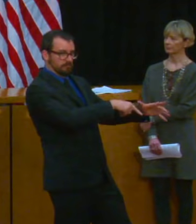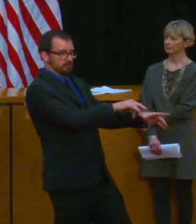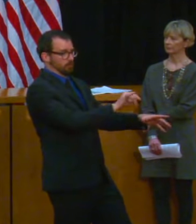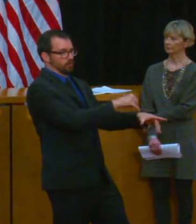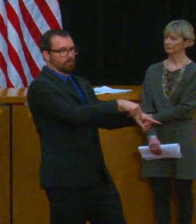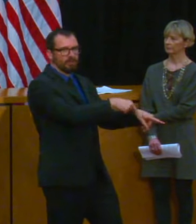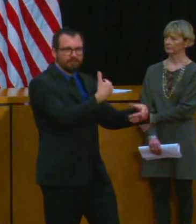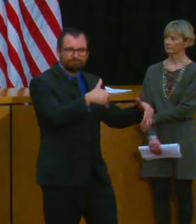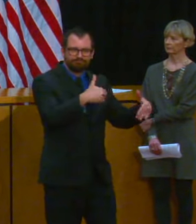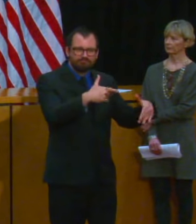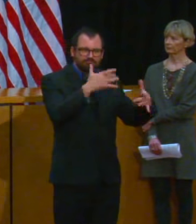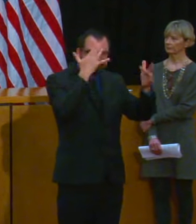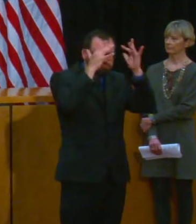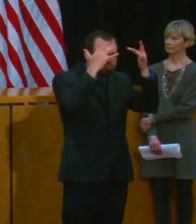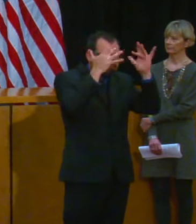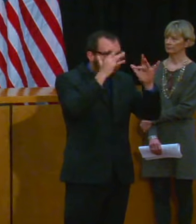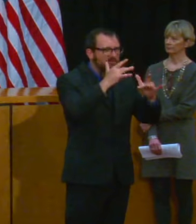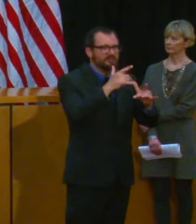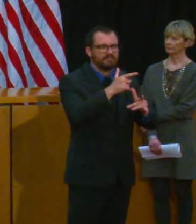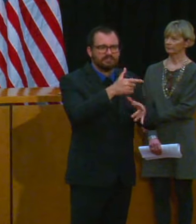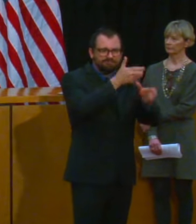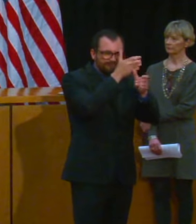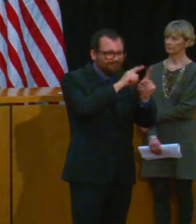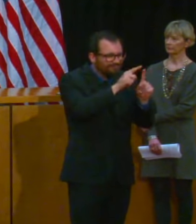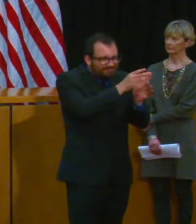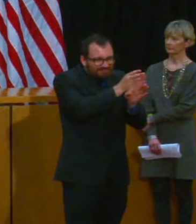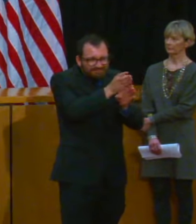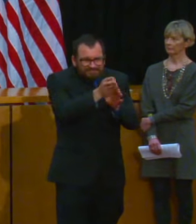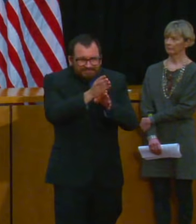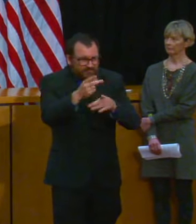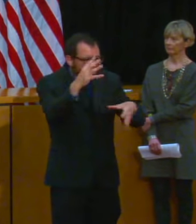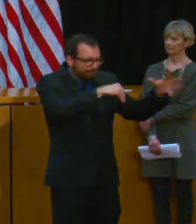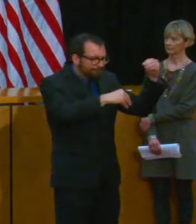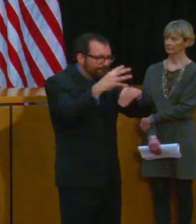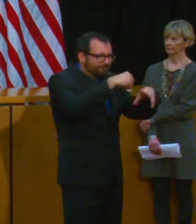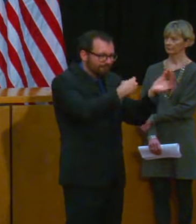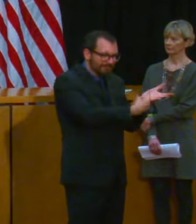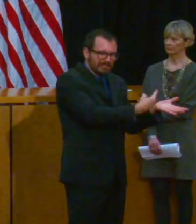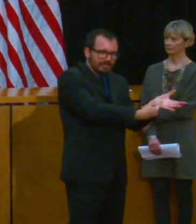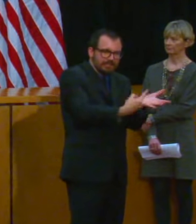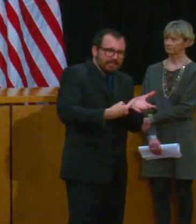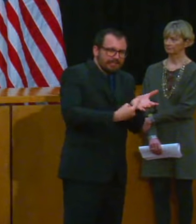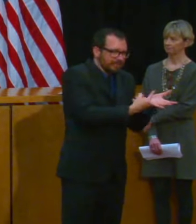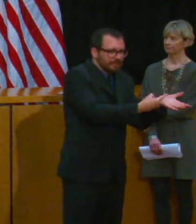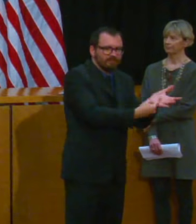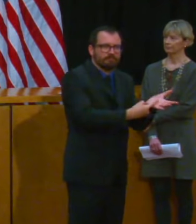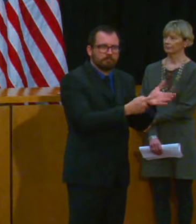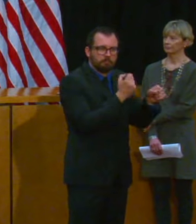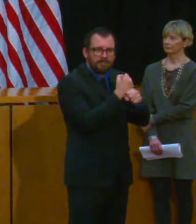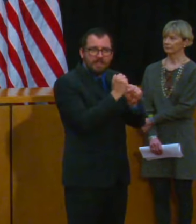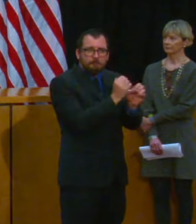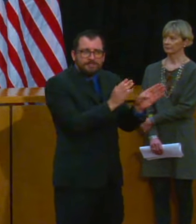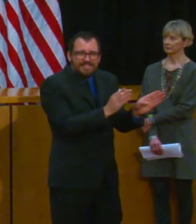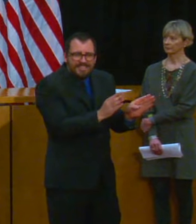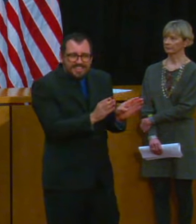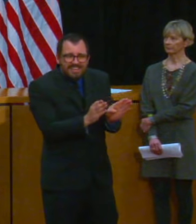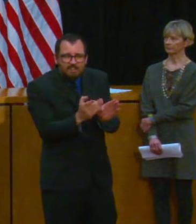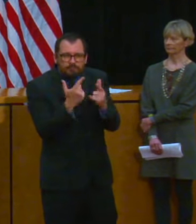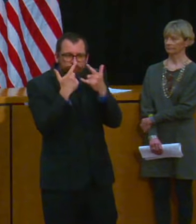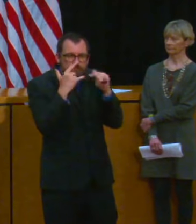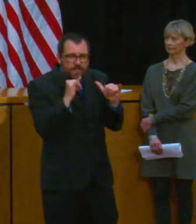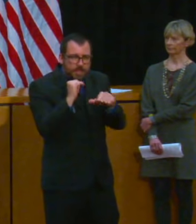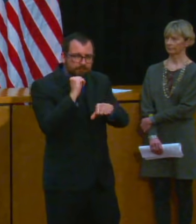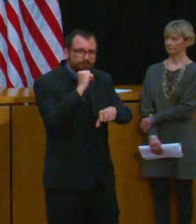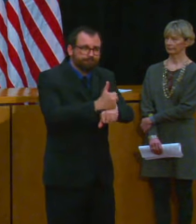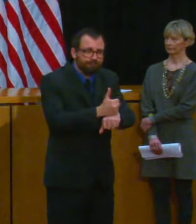and procedures would look like with respect to that and we're obviously looking forward to having a chance to discuss those options and opportunities with